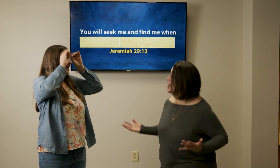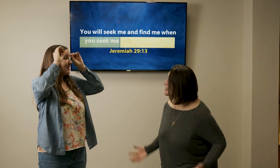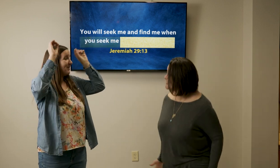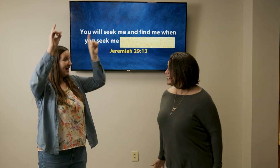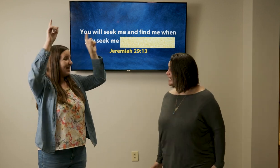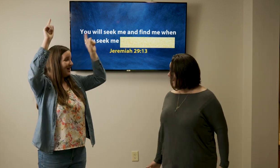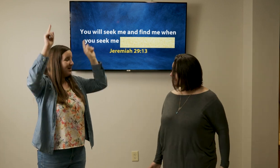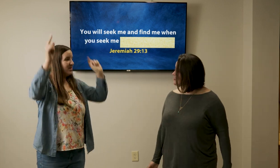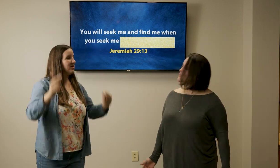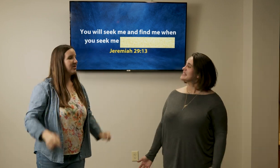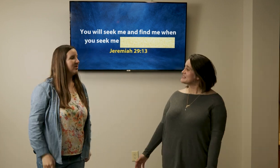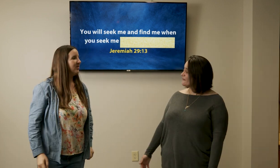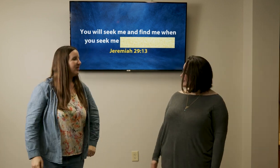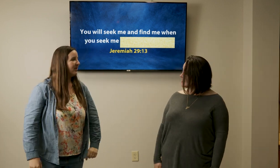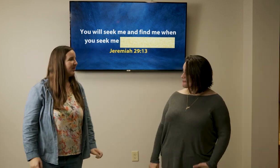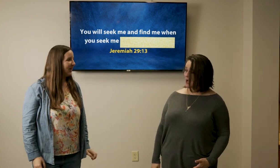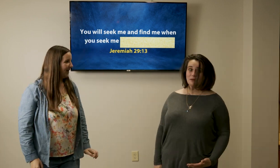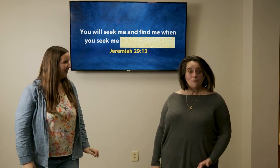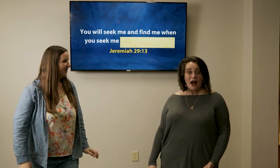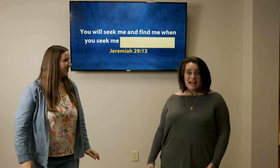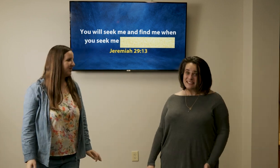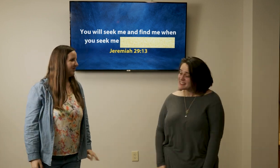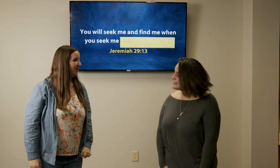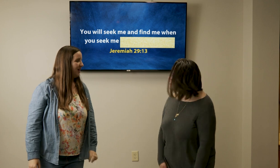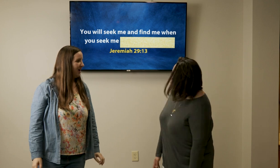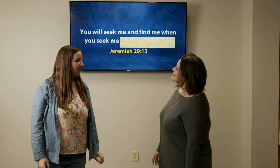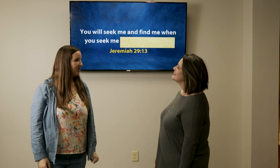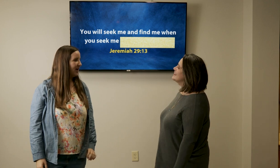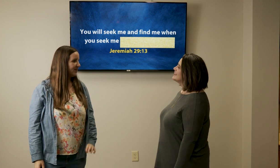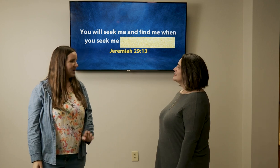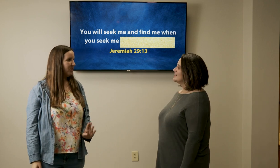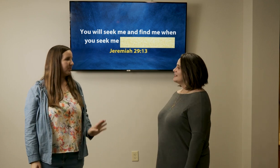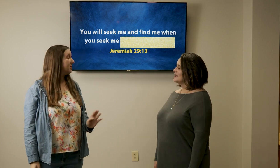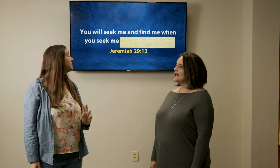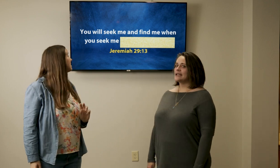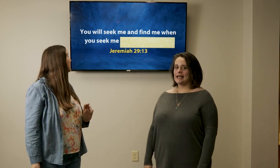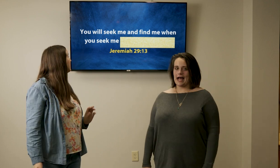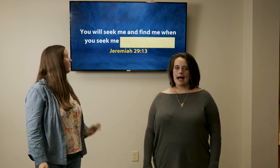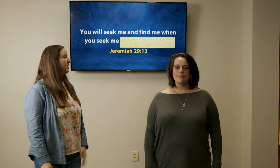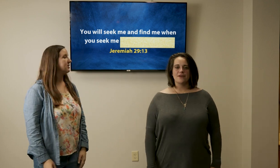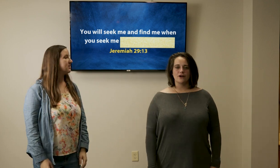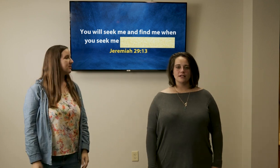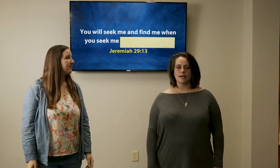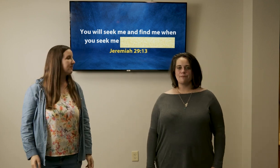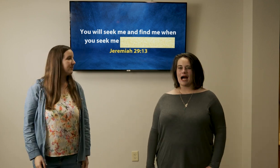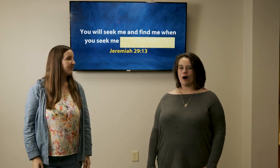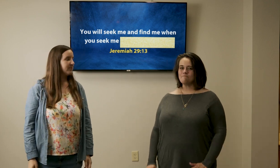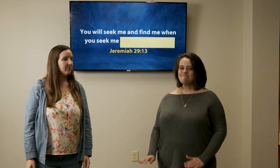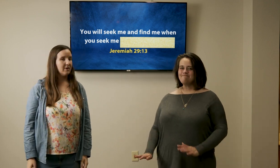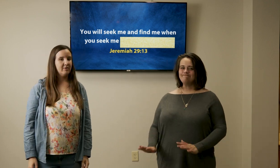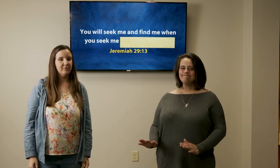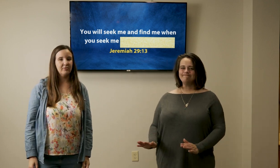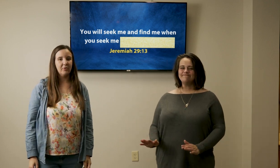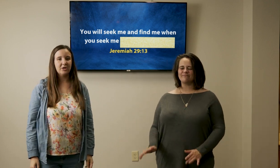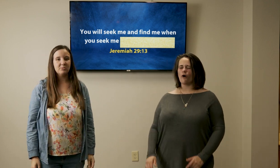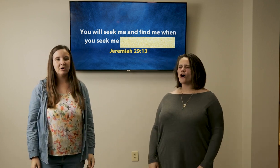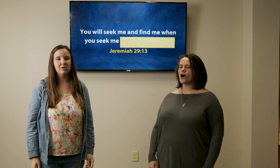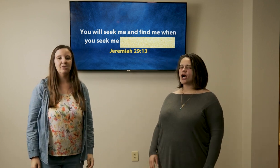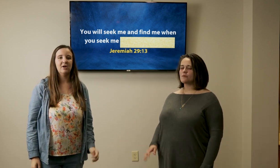job yeah you're getting so good okay are there like ten more words yeah there is about four or four